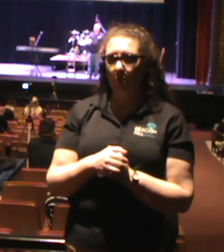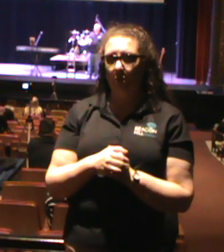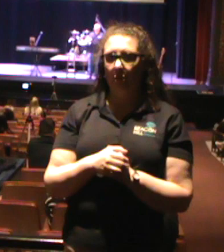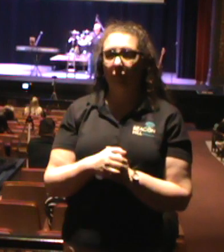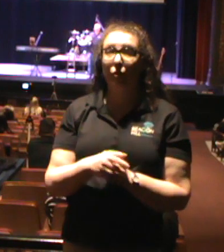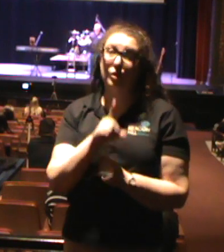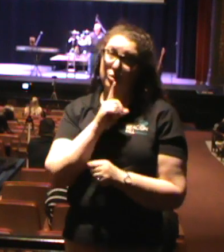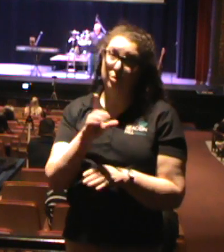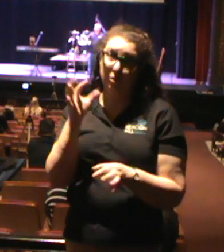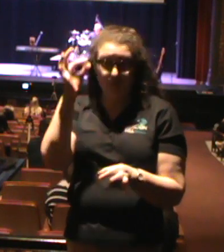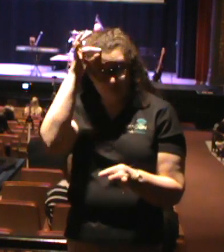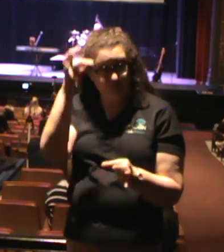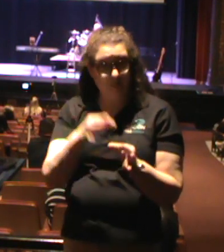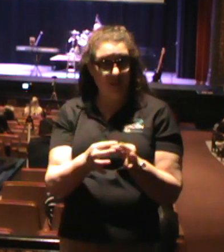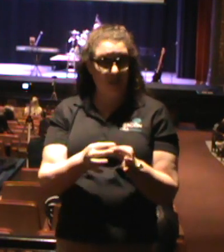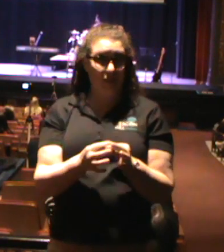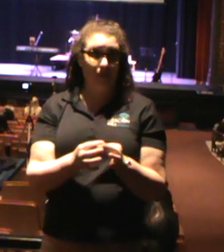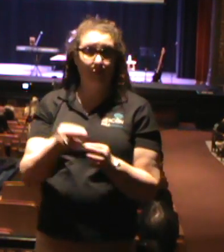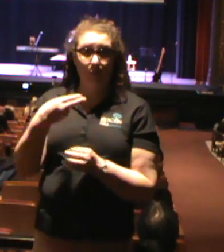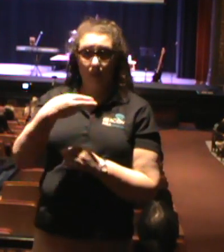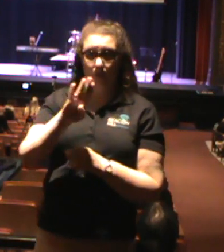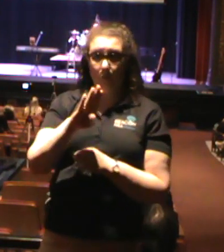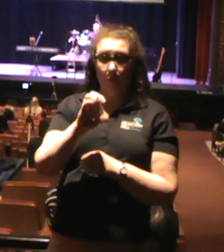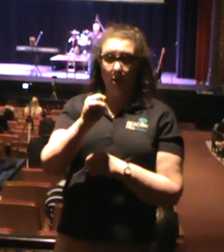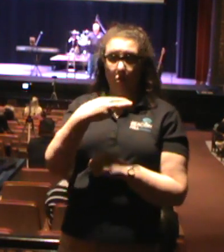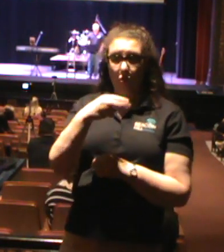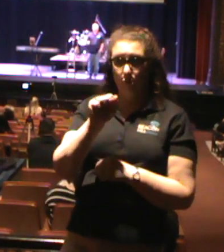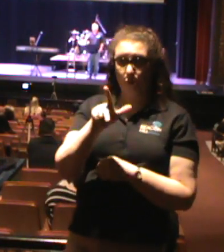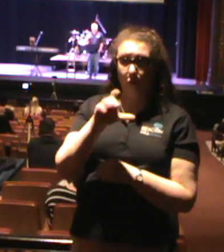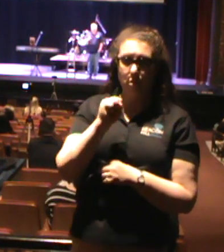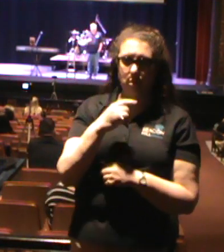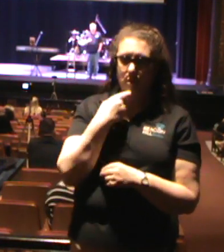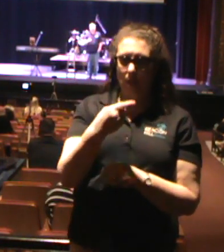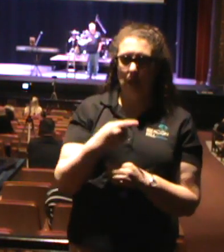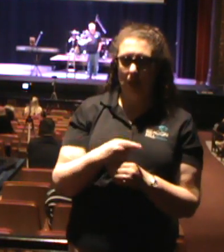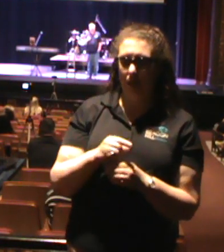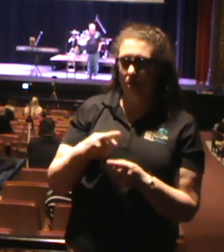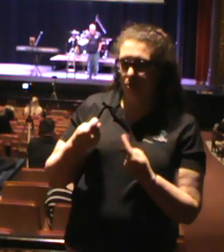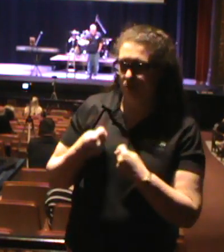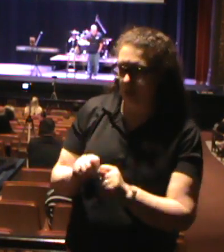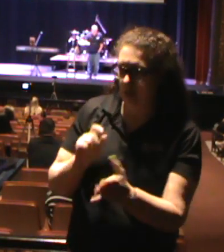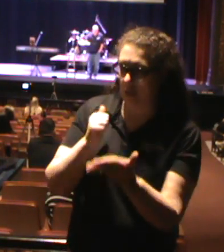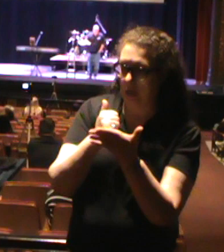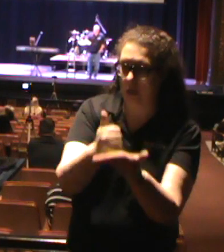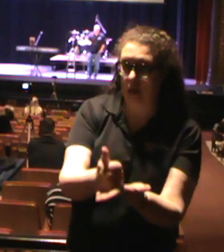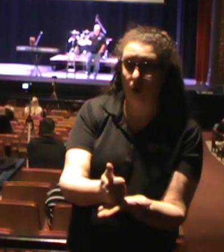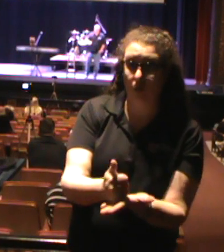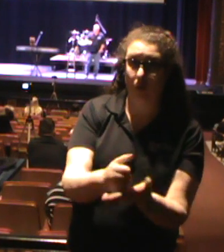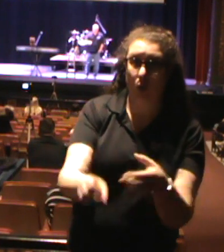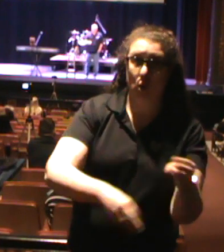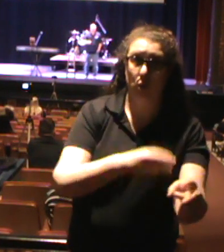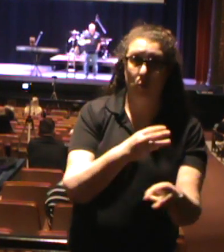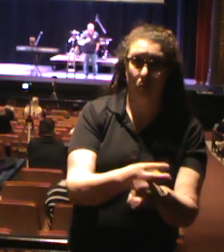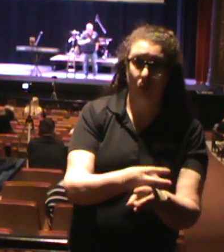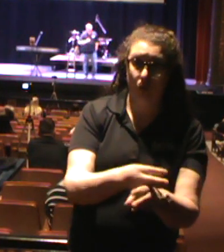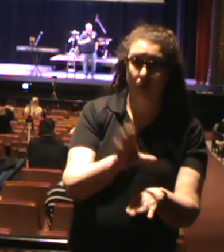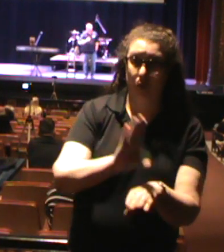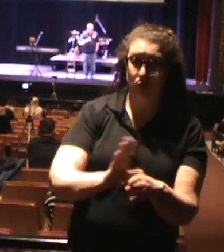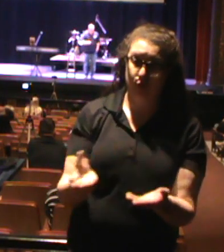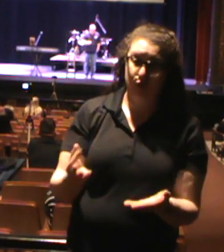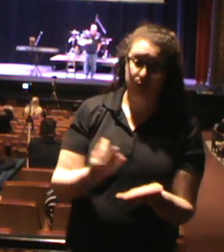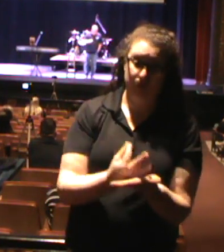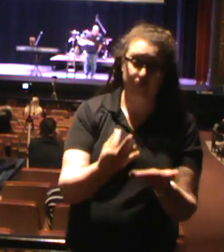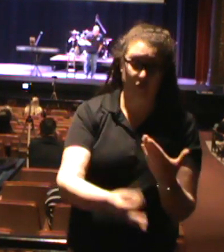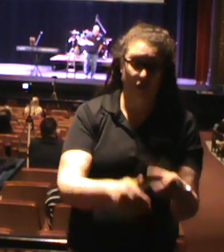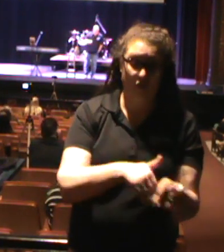In leaning over to reach the world, the church has fallen in. We are